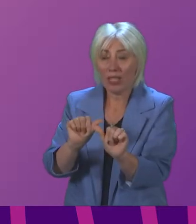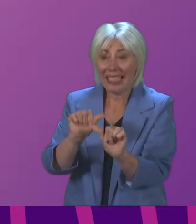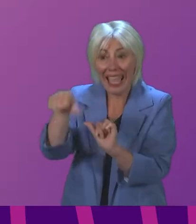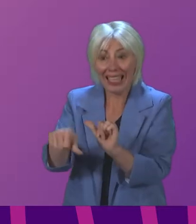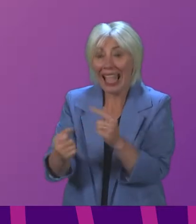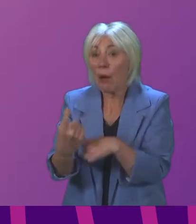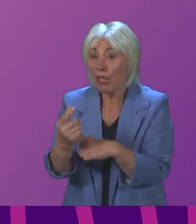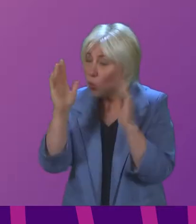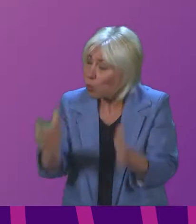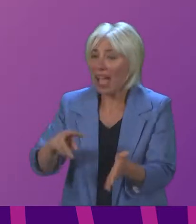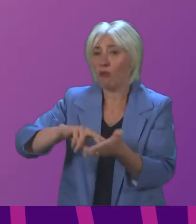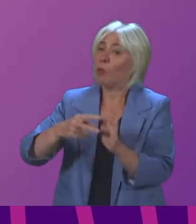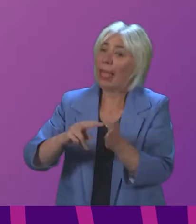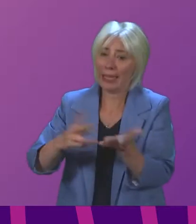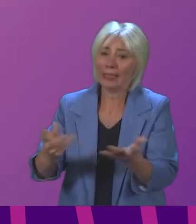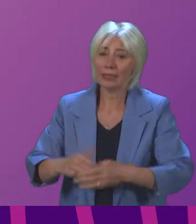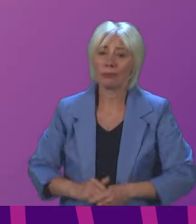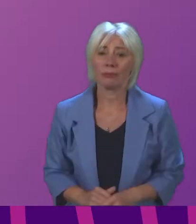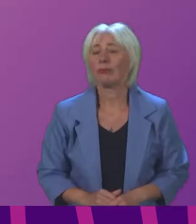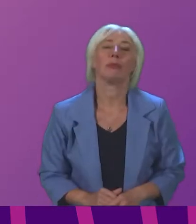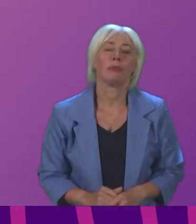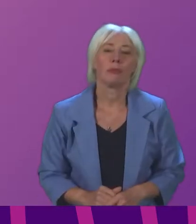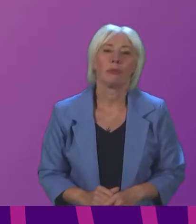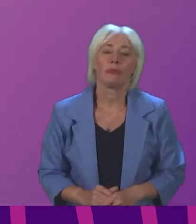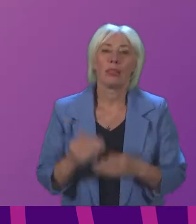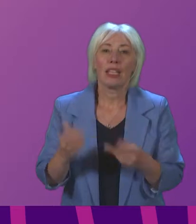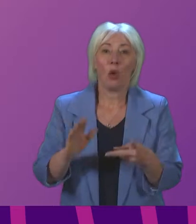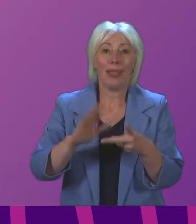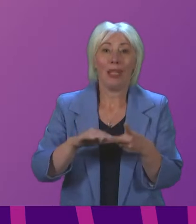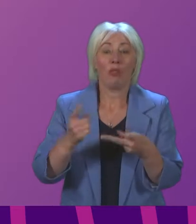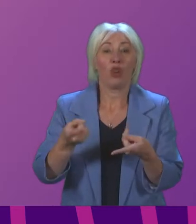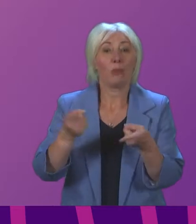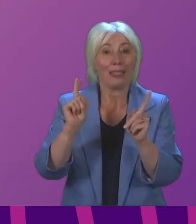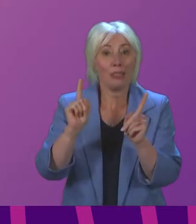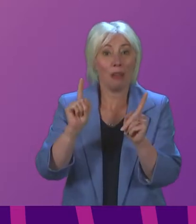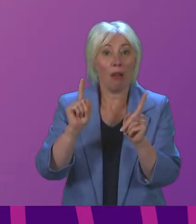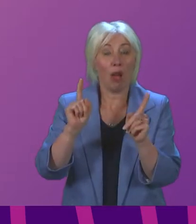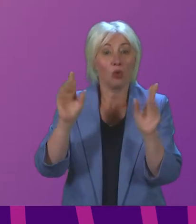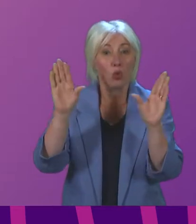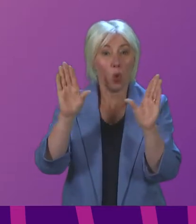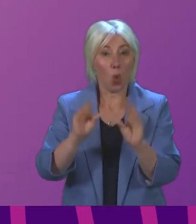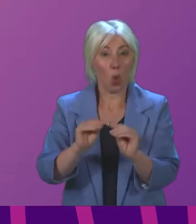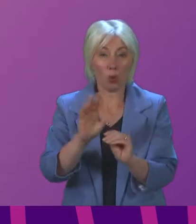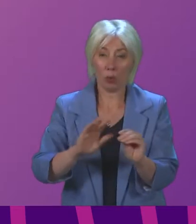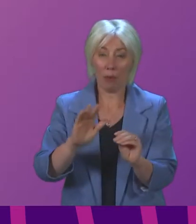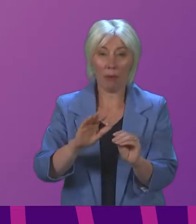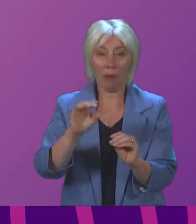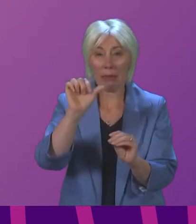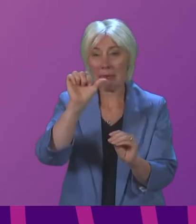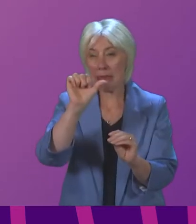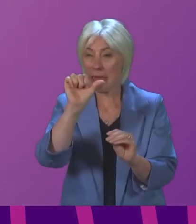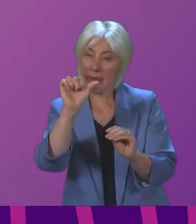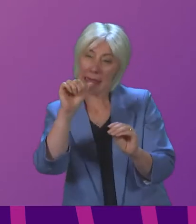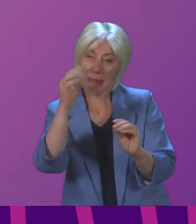Presiding Officer Thank you very much Mr Whittle I now call on the Deputy First Minister to close for around six